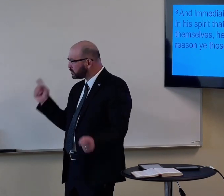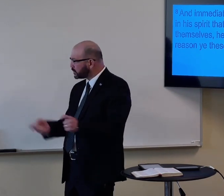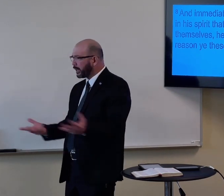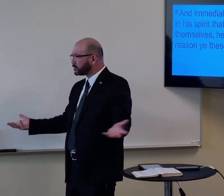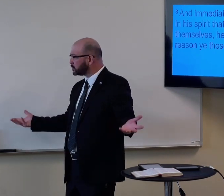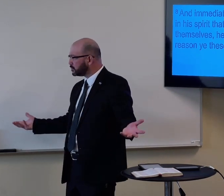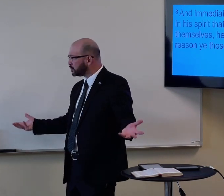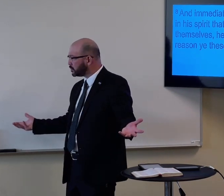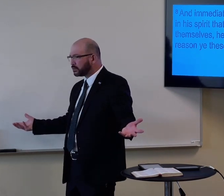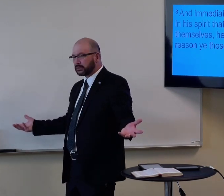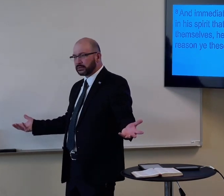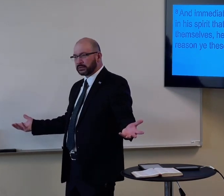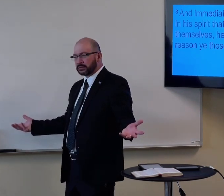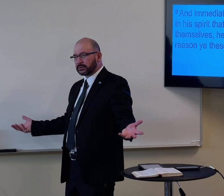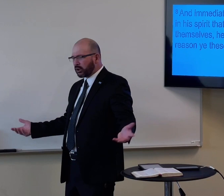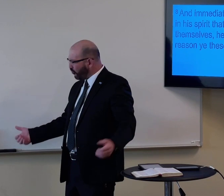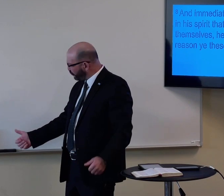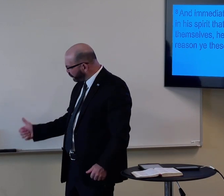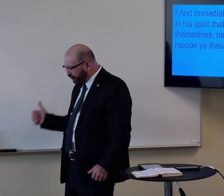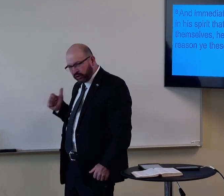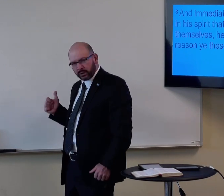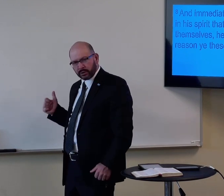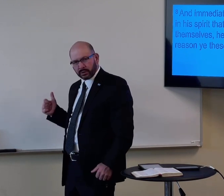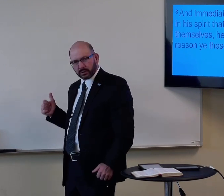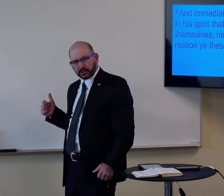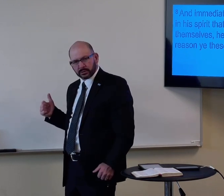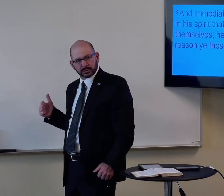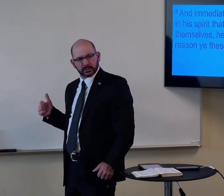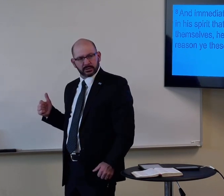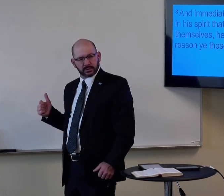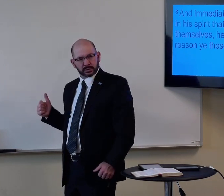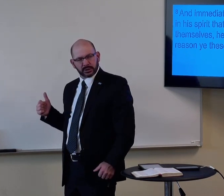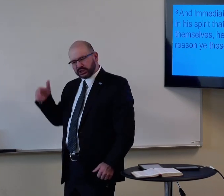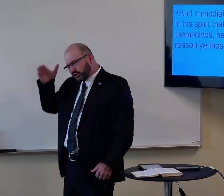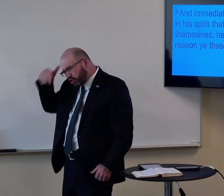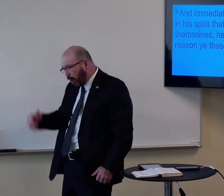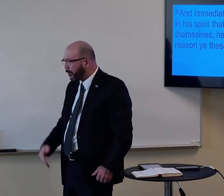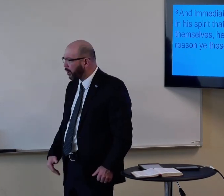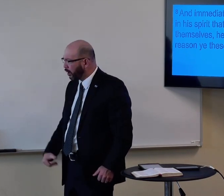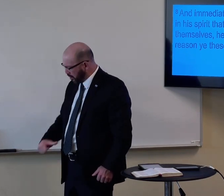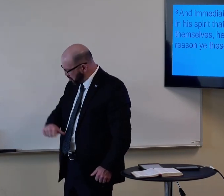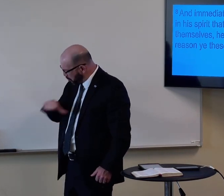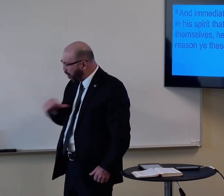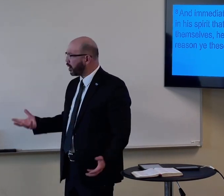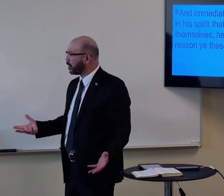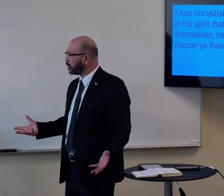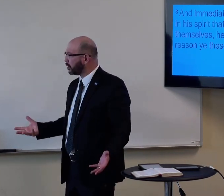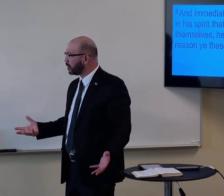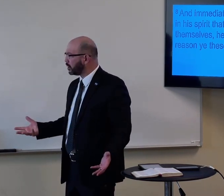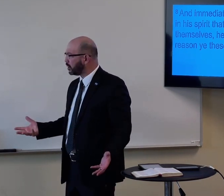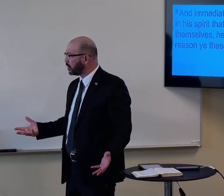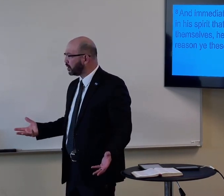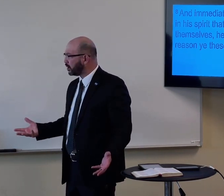And they refuse to change their behavior. They refuse because of stubbornness, because of pride.